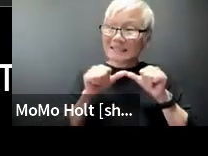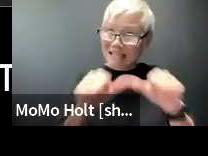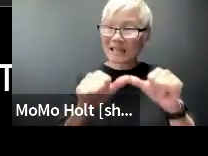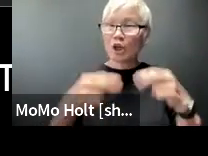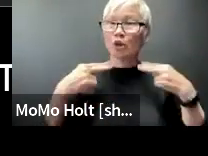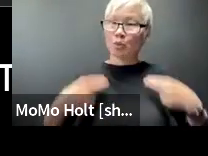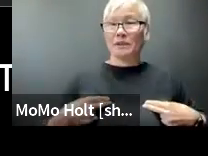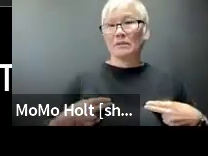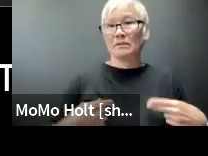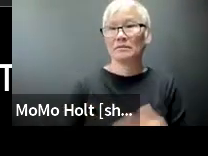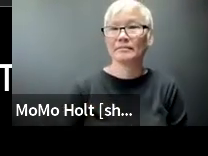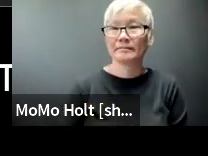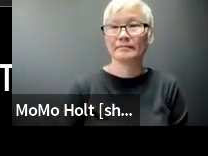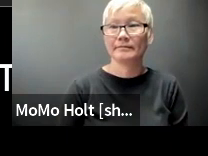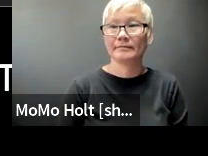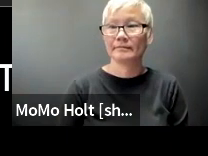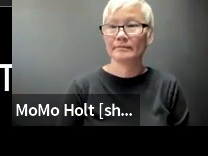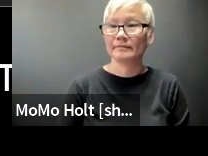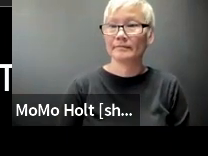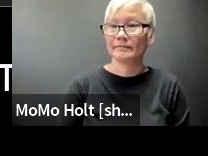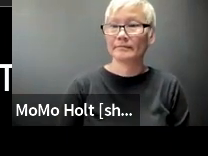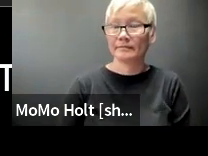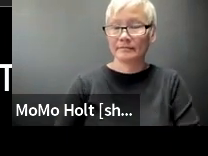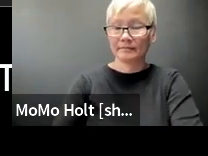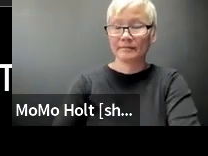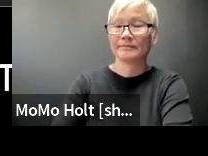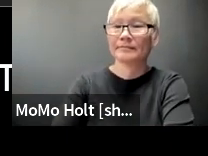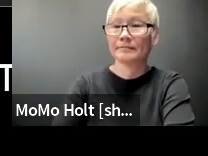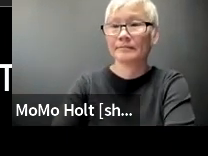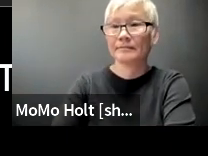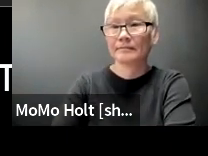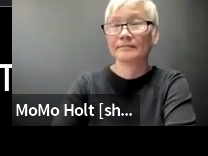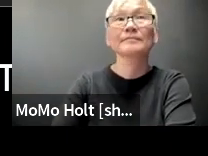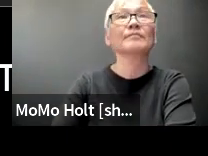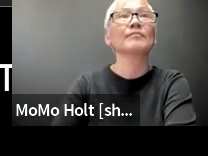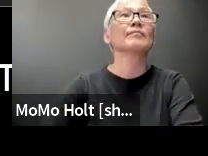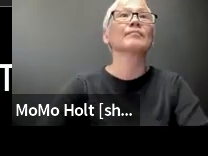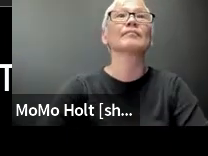back into the arts and into life and to continue to be just human